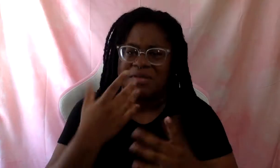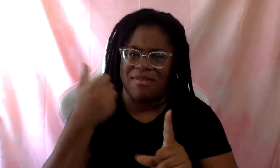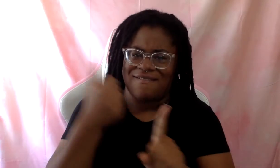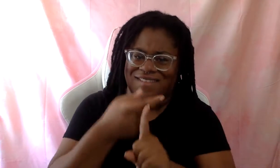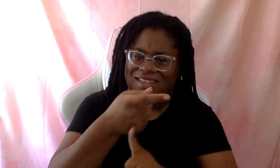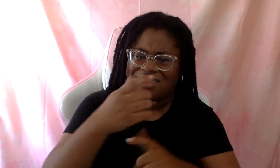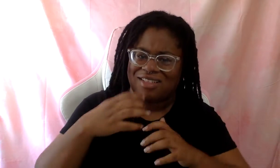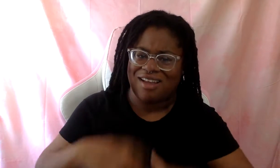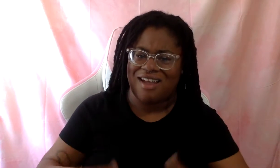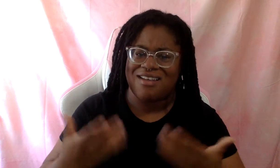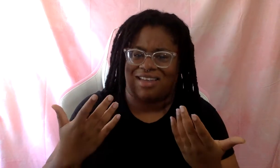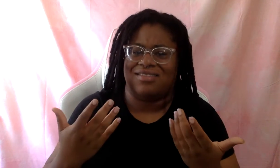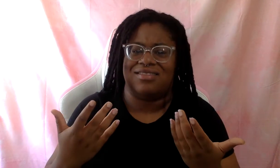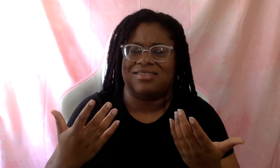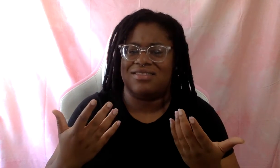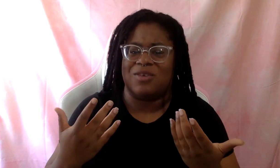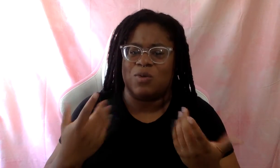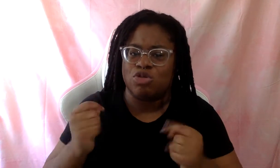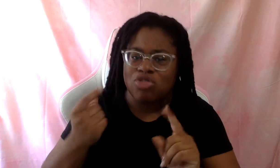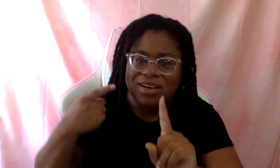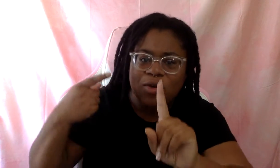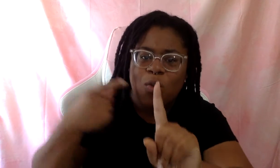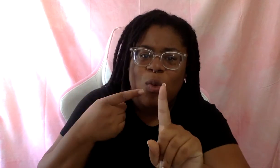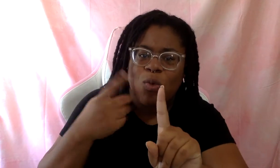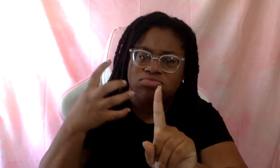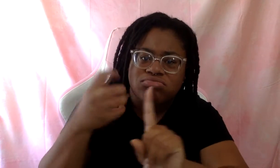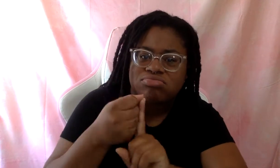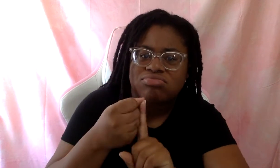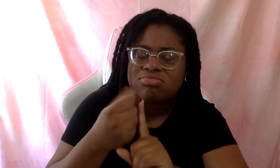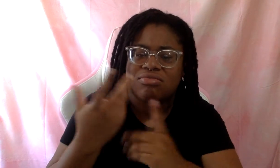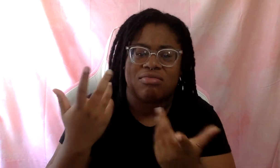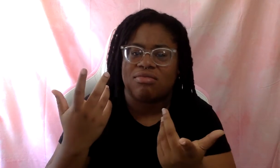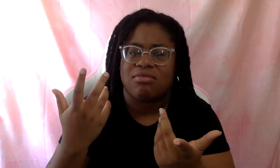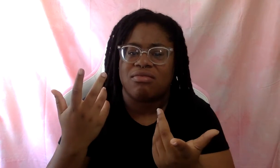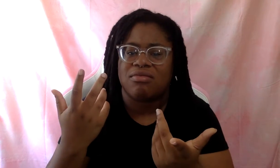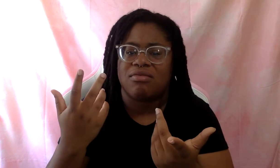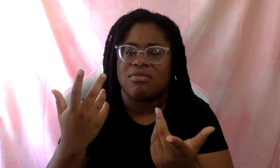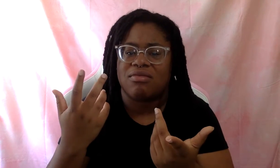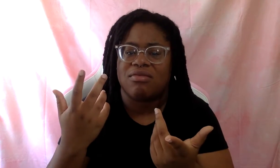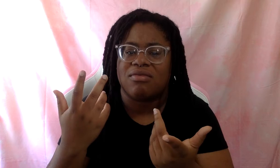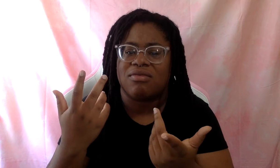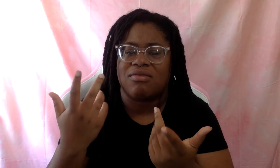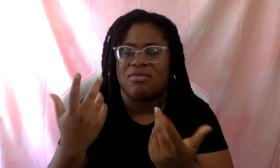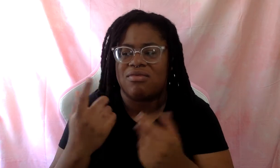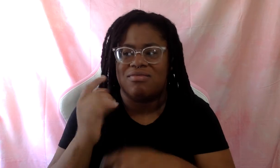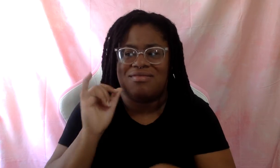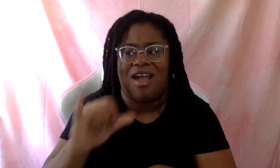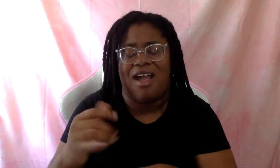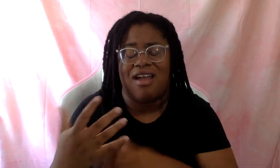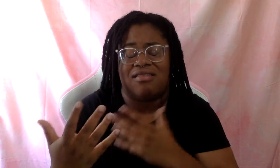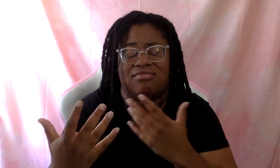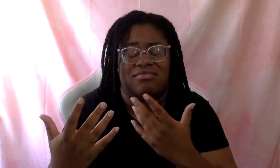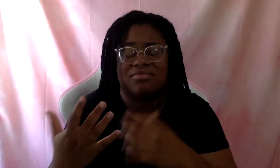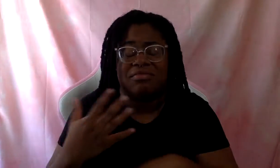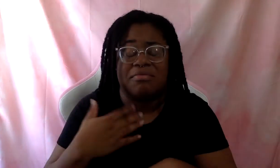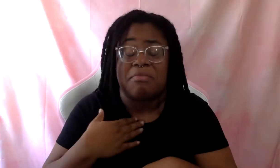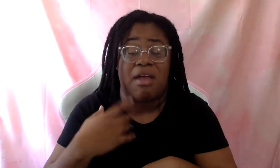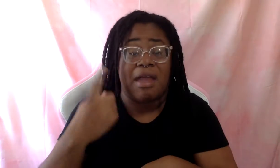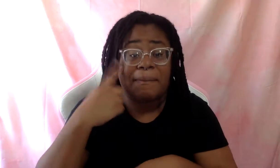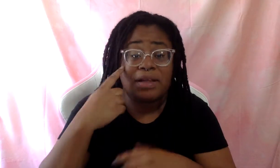you know, getting towards the goals that they've set as well as affect the clinician. You know, if my mental health and physical health is not sound,